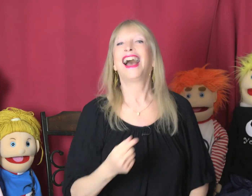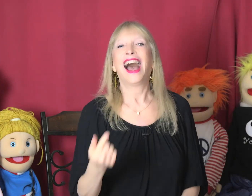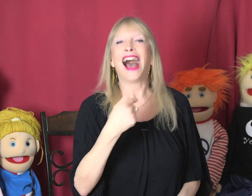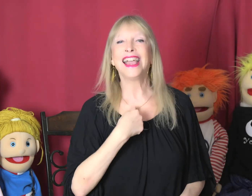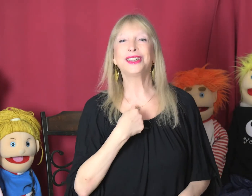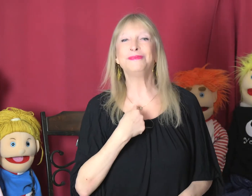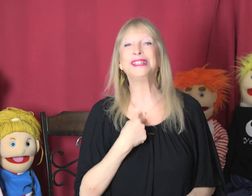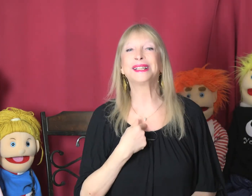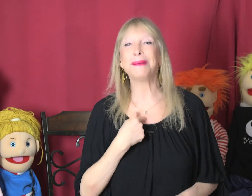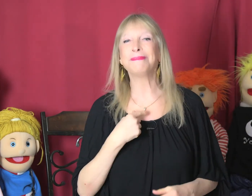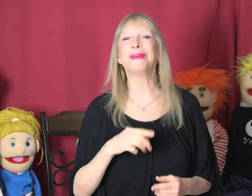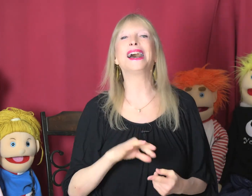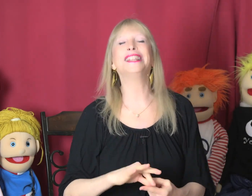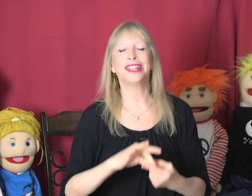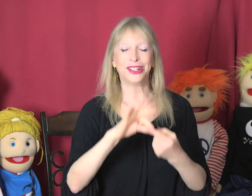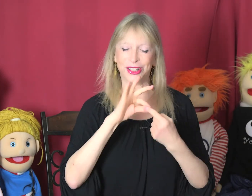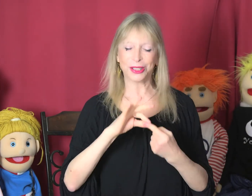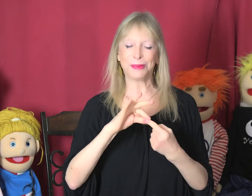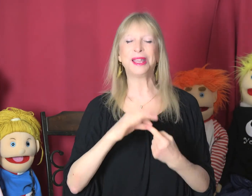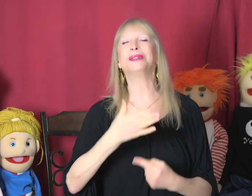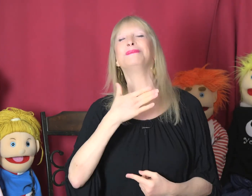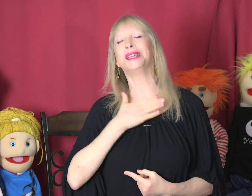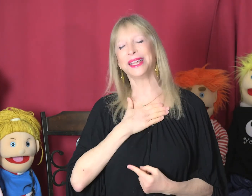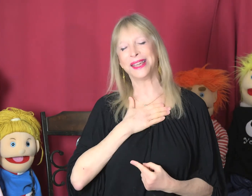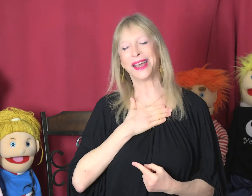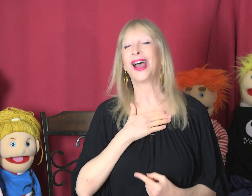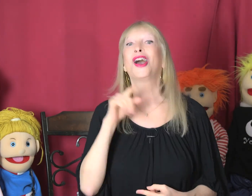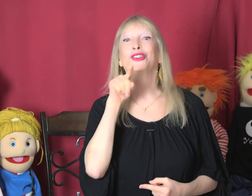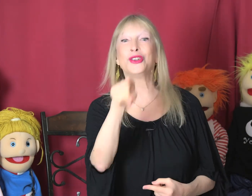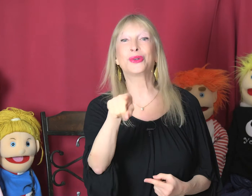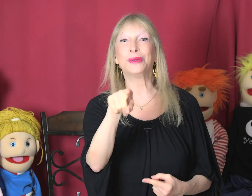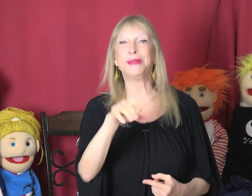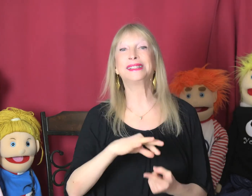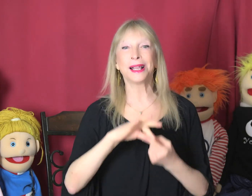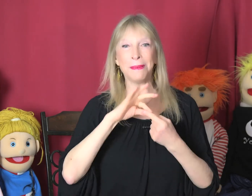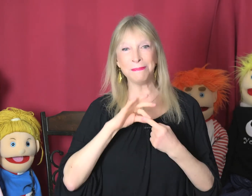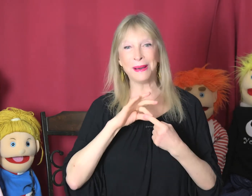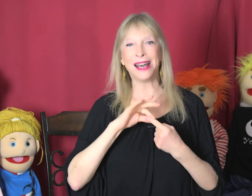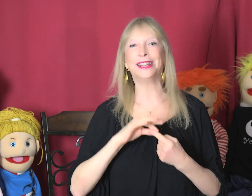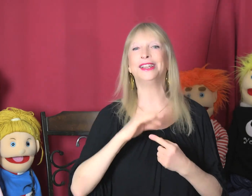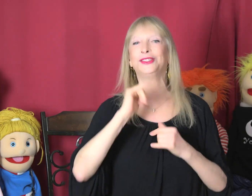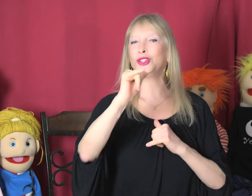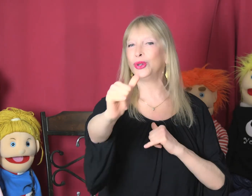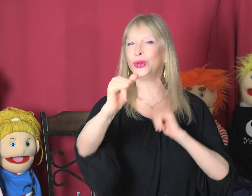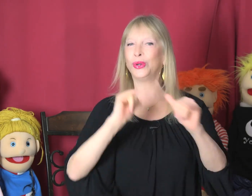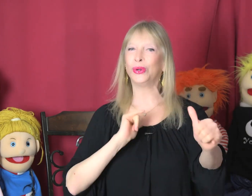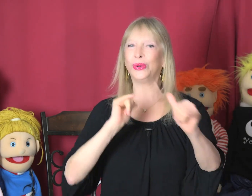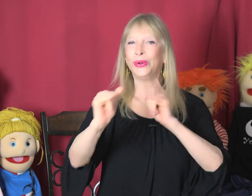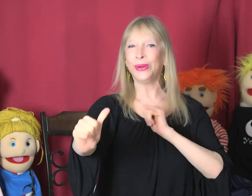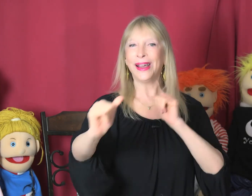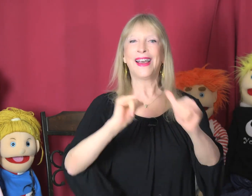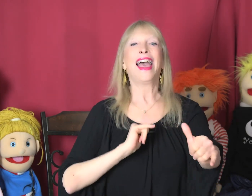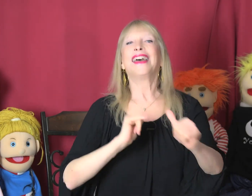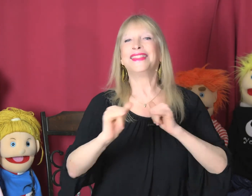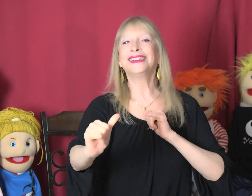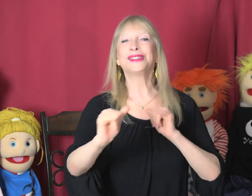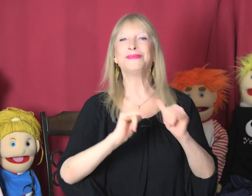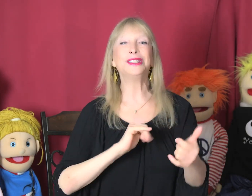I can be somebody just being me. You can be somebody too. There's something